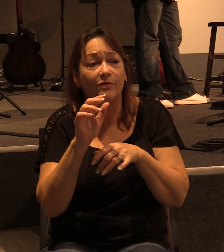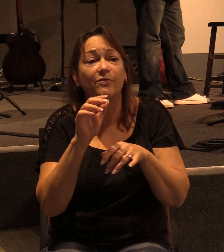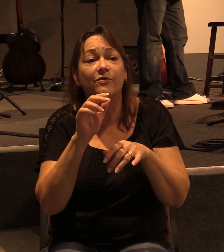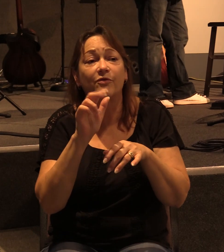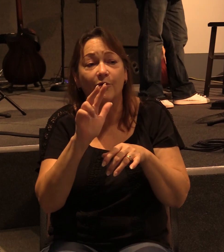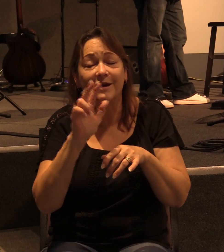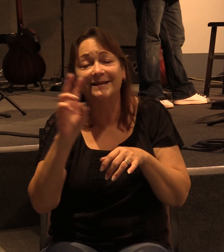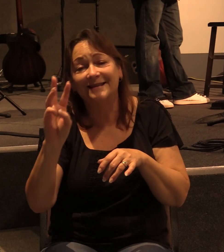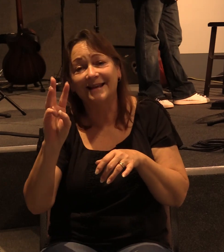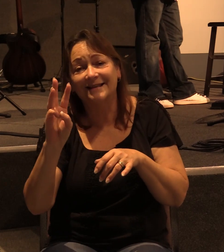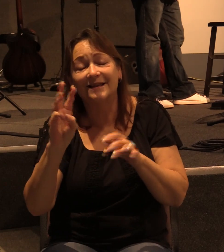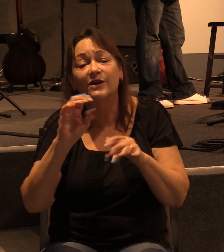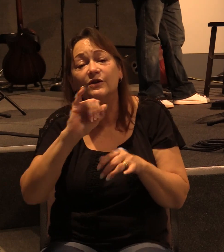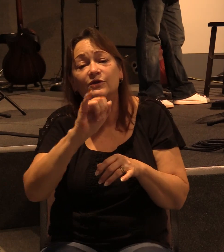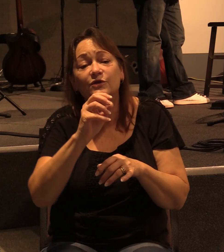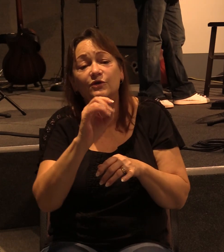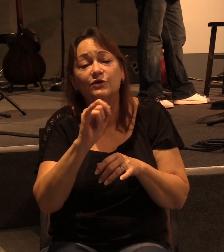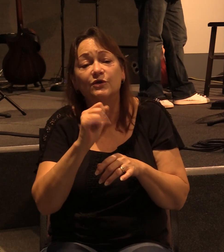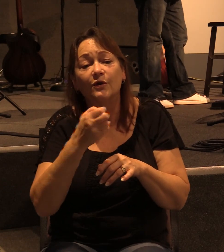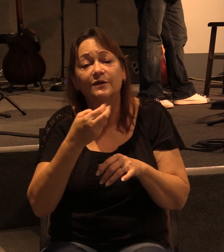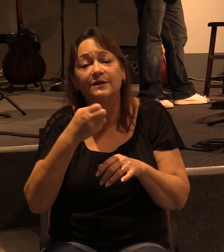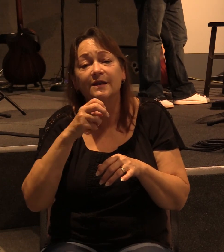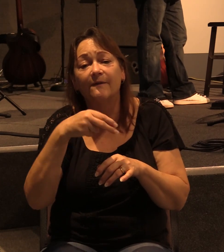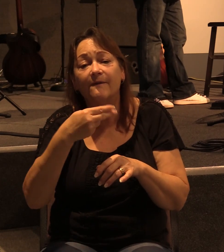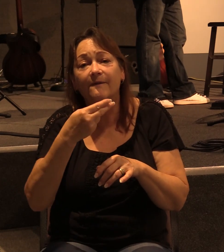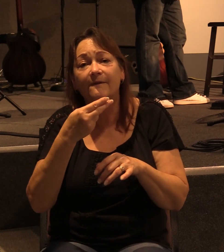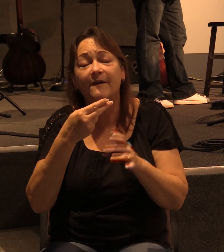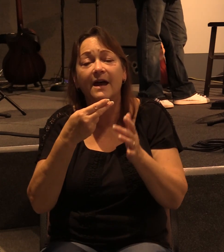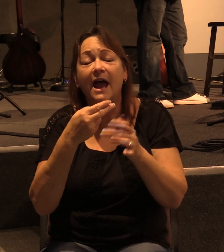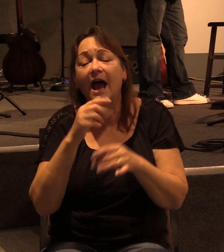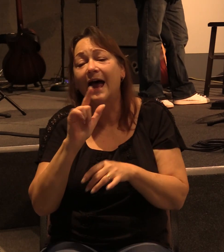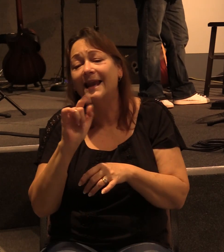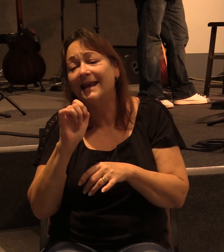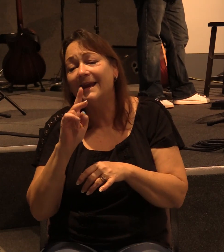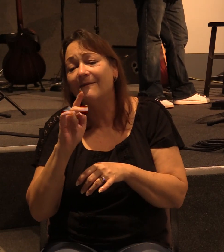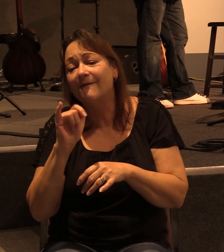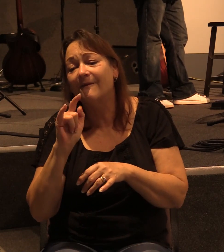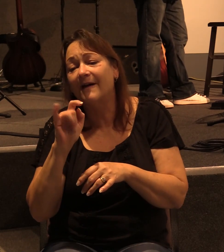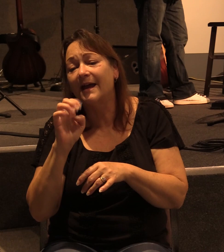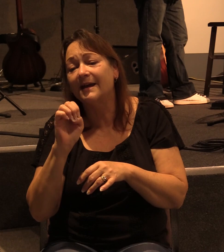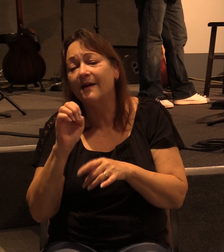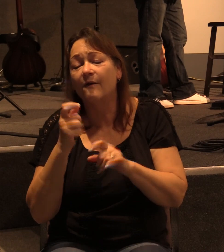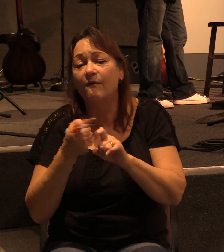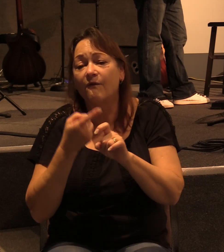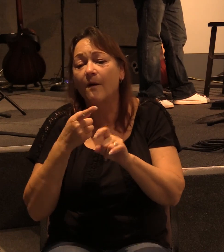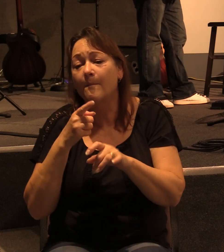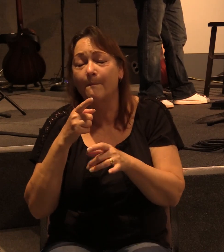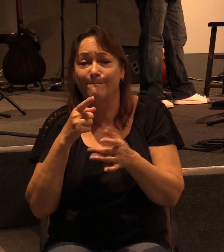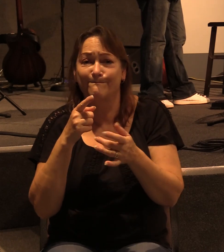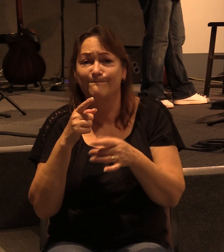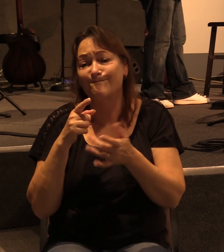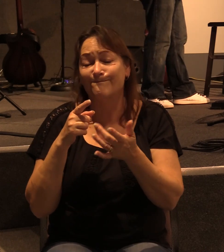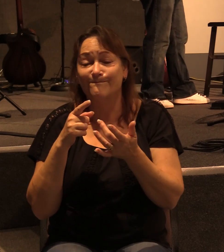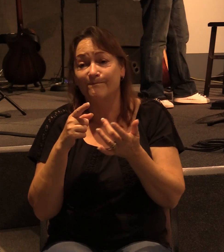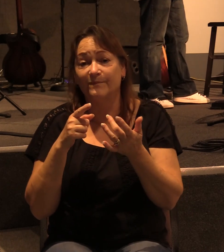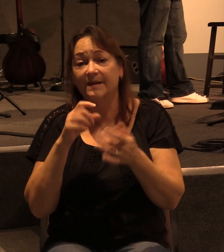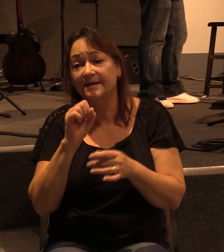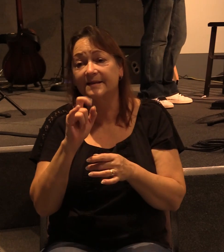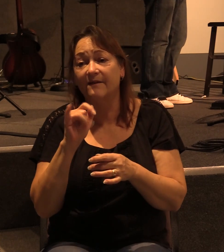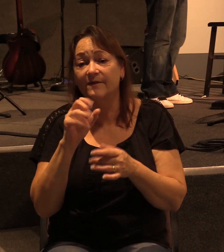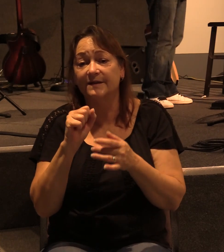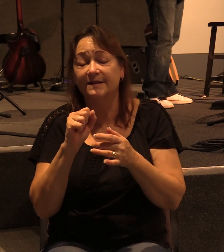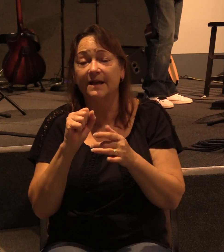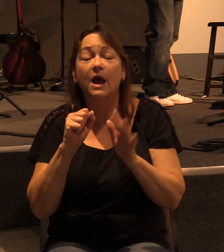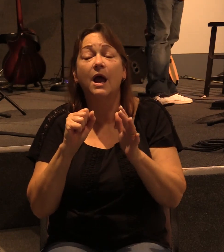says, Joseph, a Levite from Cyprus, whom the apostles called Barnabas, which means son